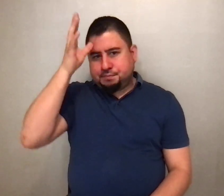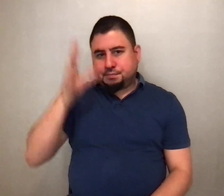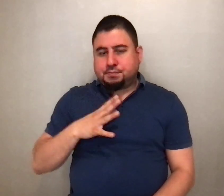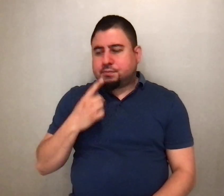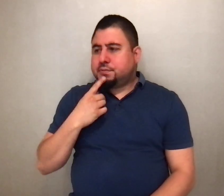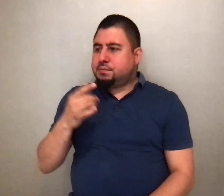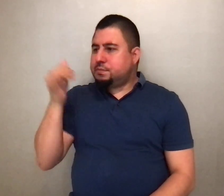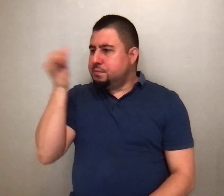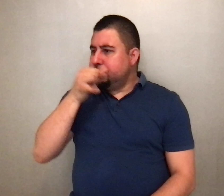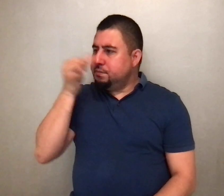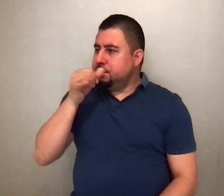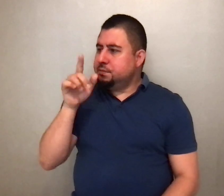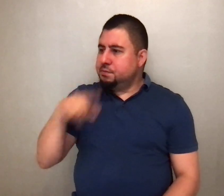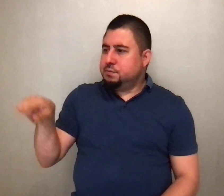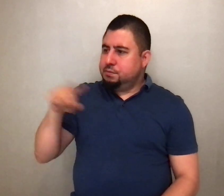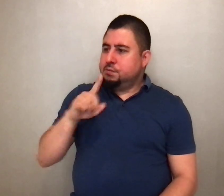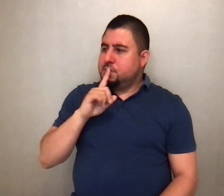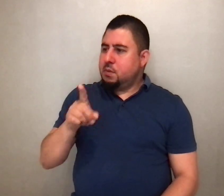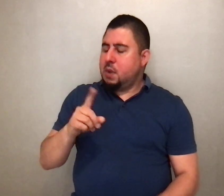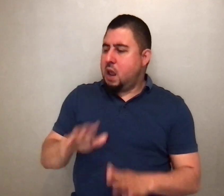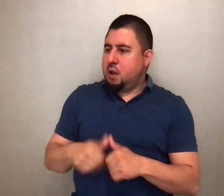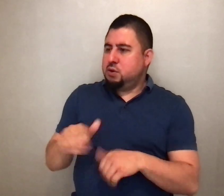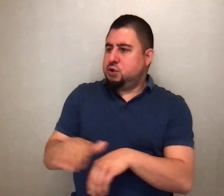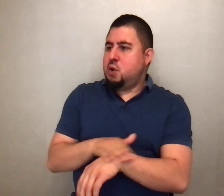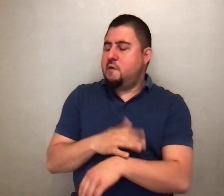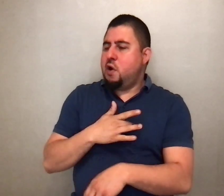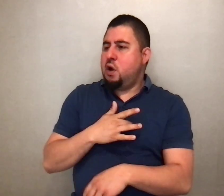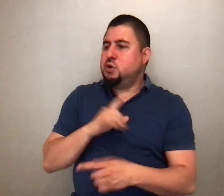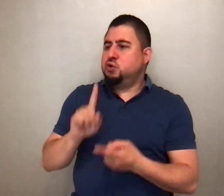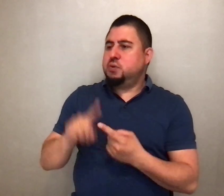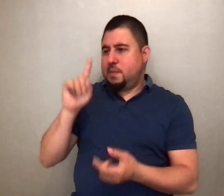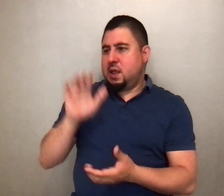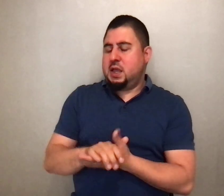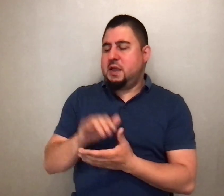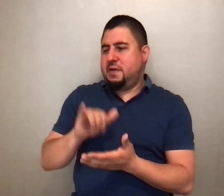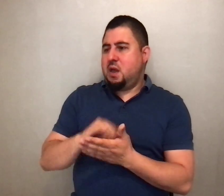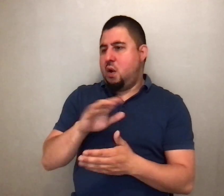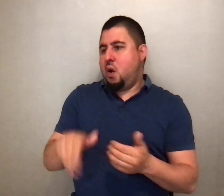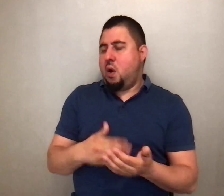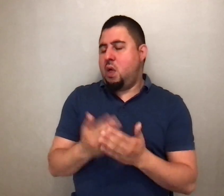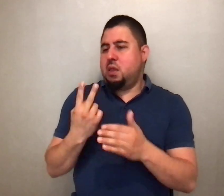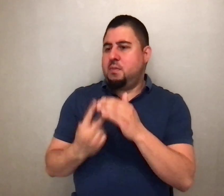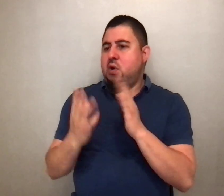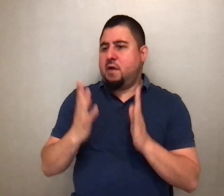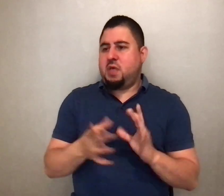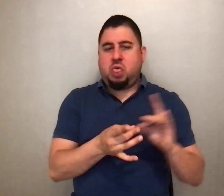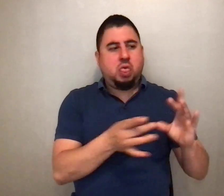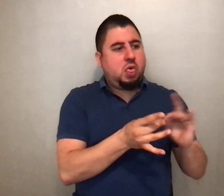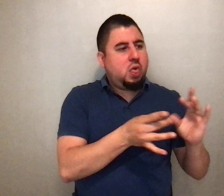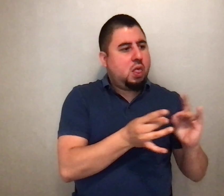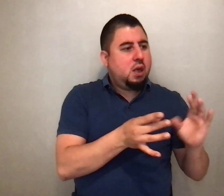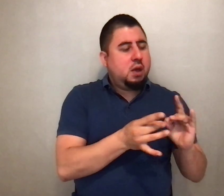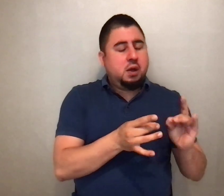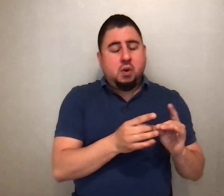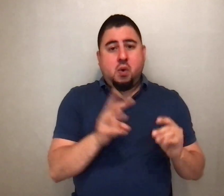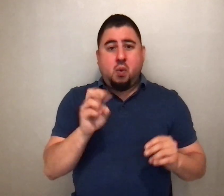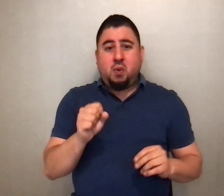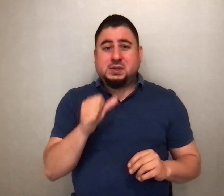you are! How slow of heart to believe all that the prophets spoke! Was it not necessary